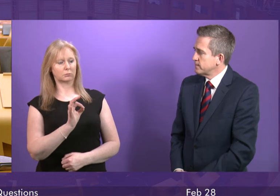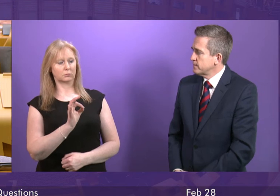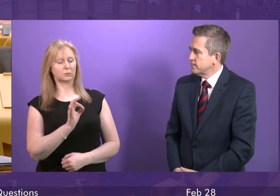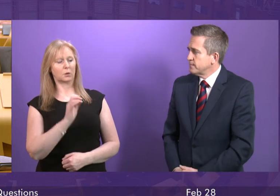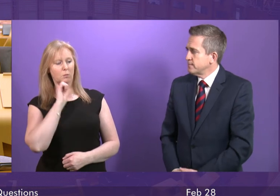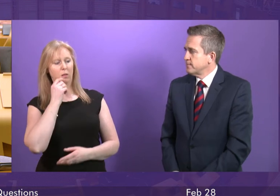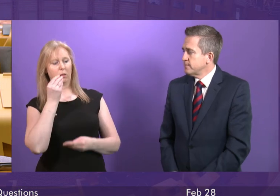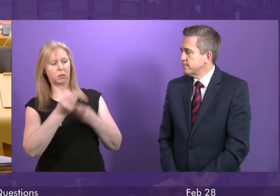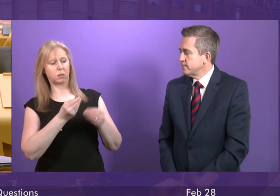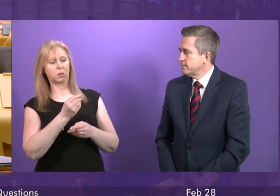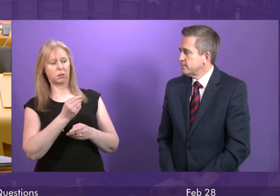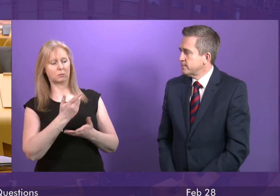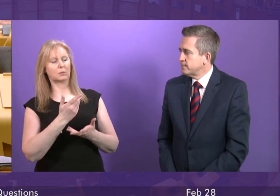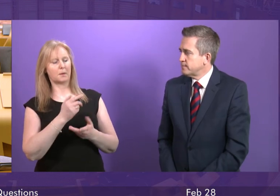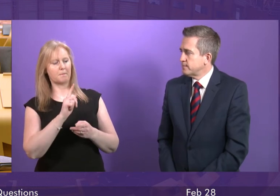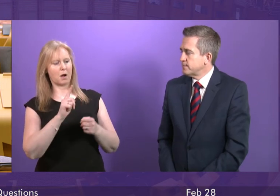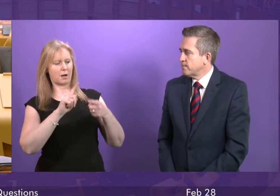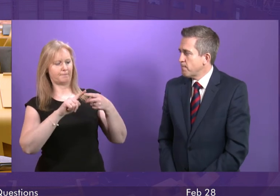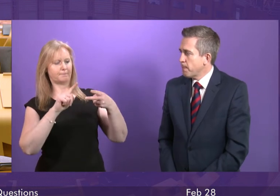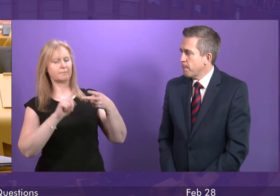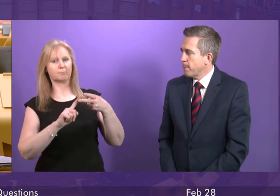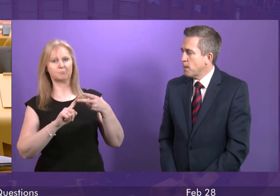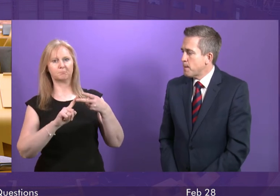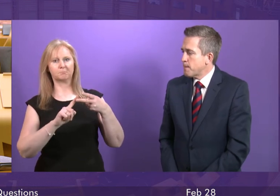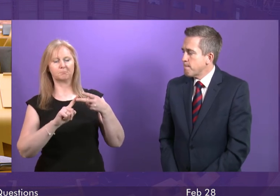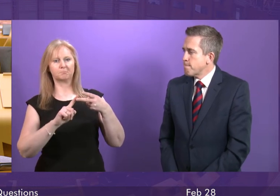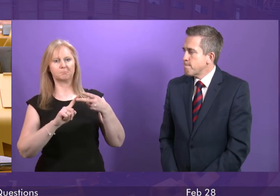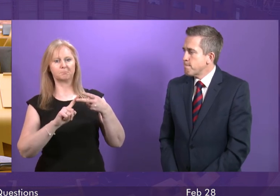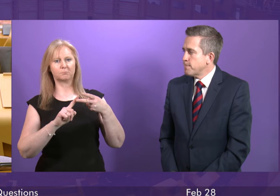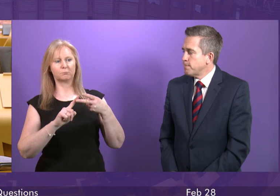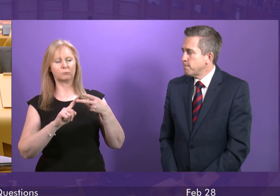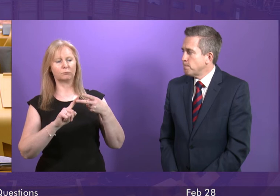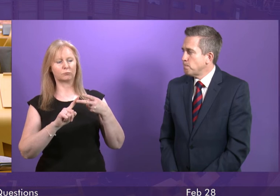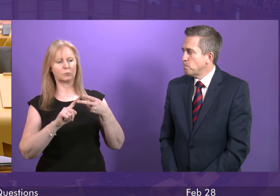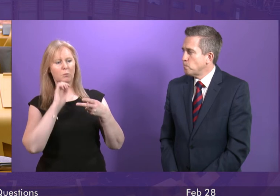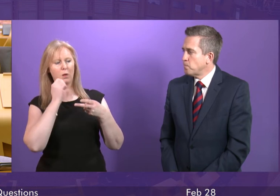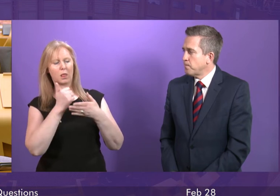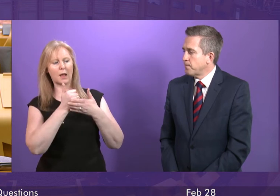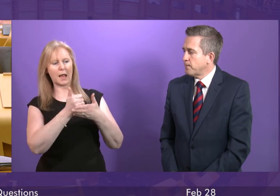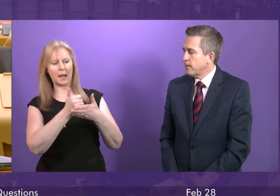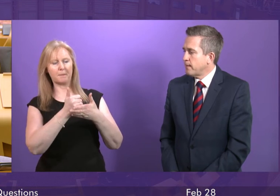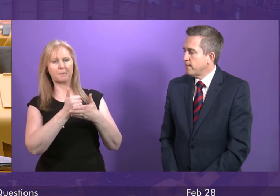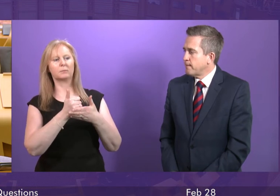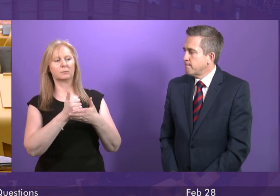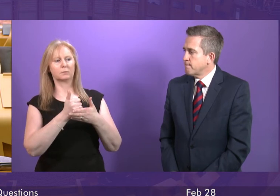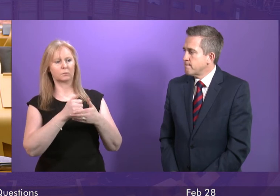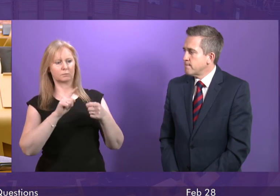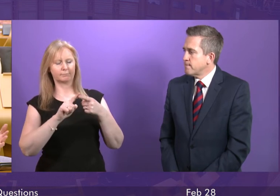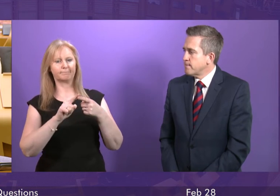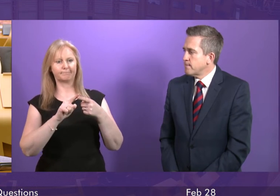But just a couple of points to note which I think give better context to this. There have been increases in traffic volumes